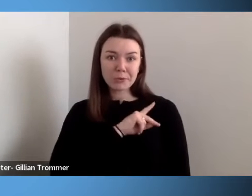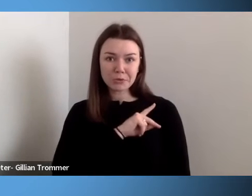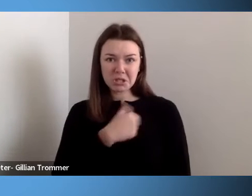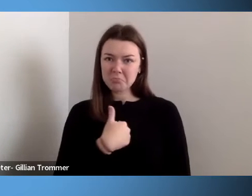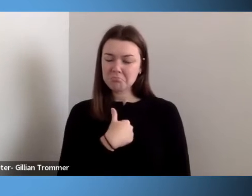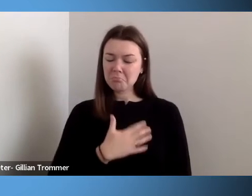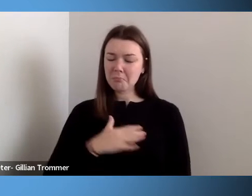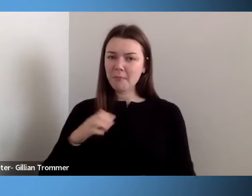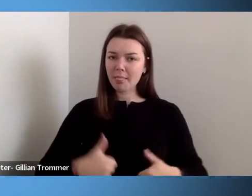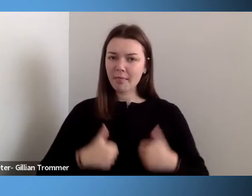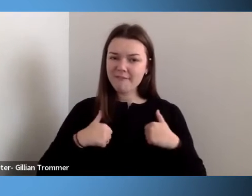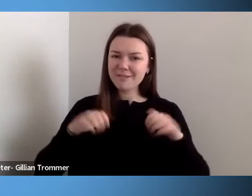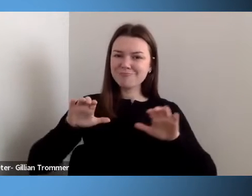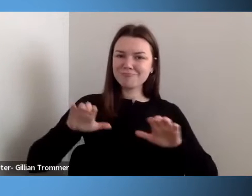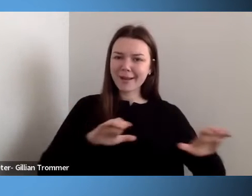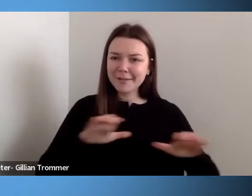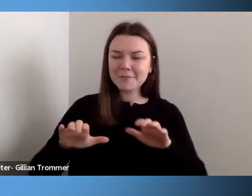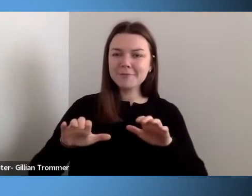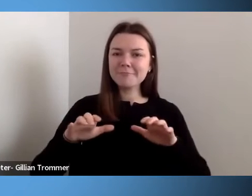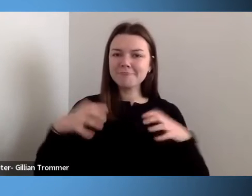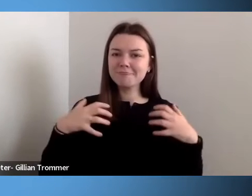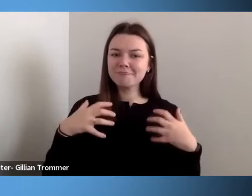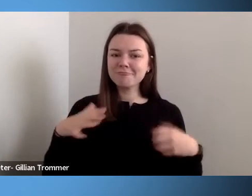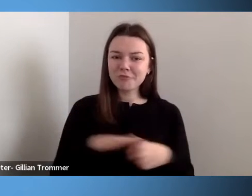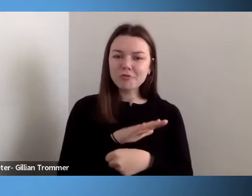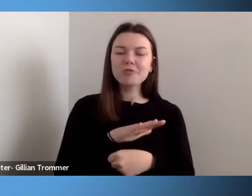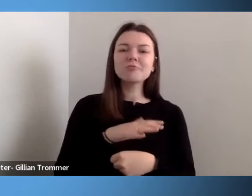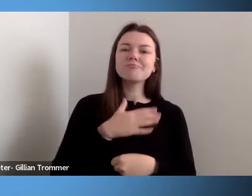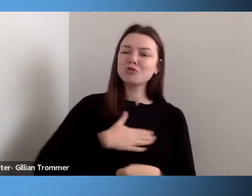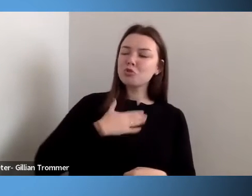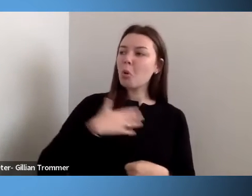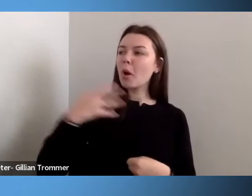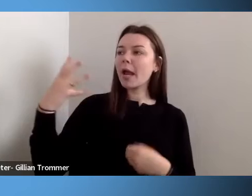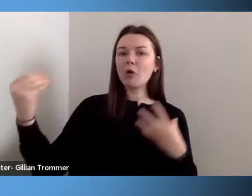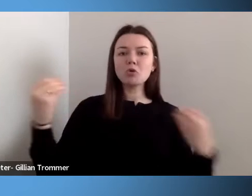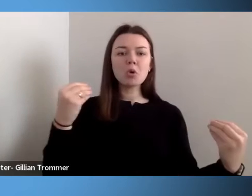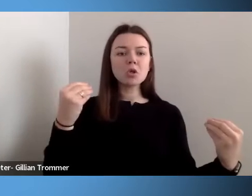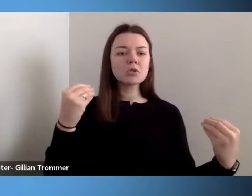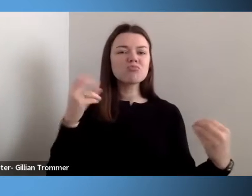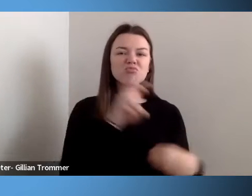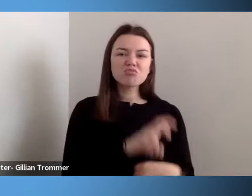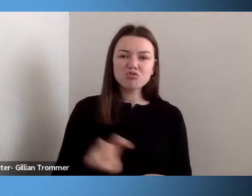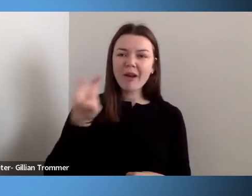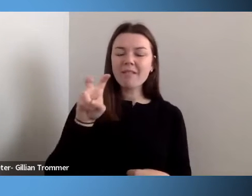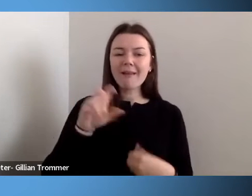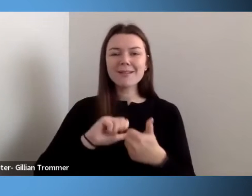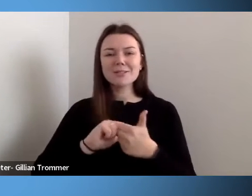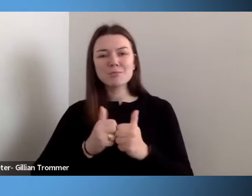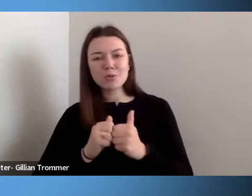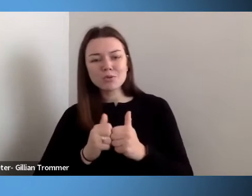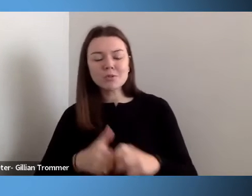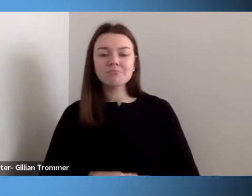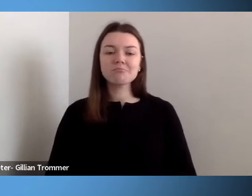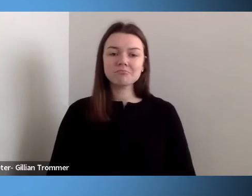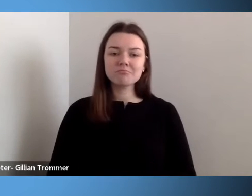enjoy the outdoors, adaptive sports, traveling, and I've been a pioneer in the public